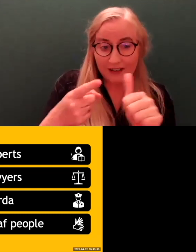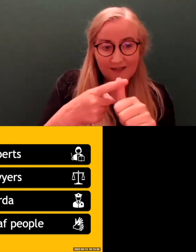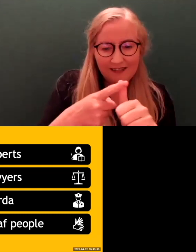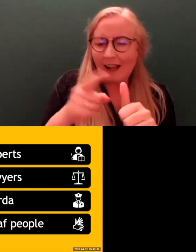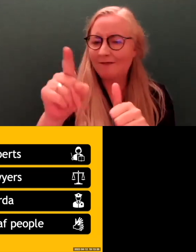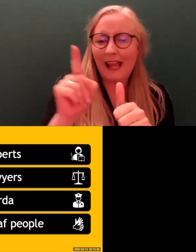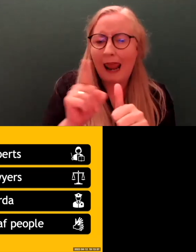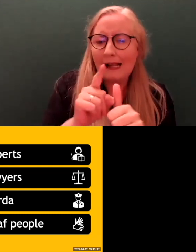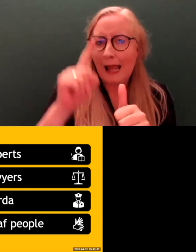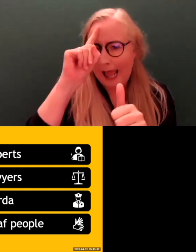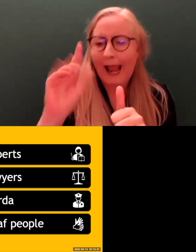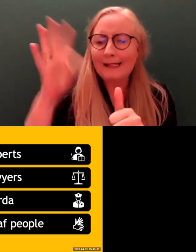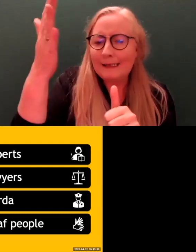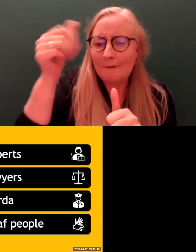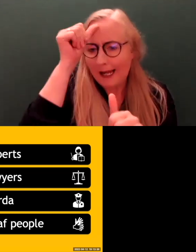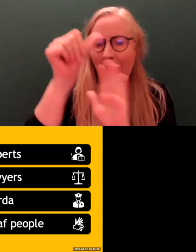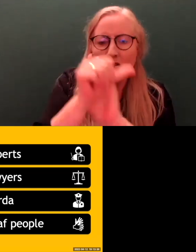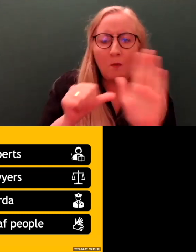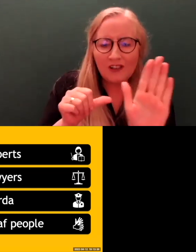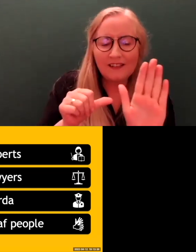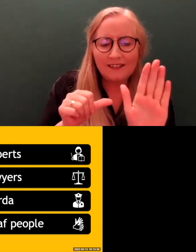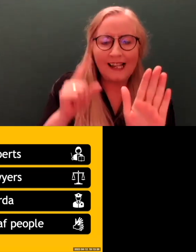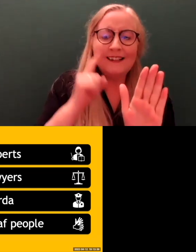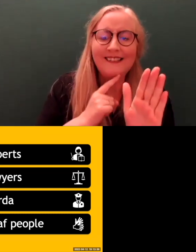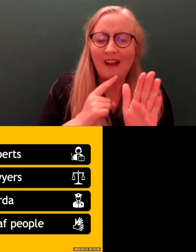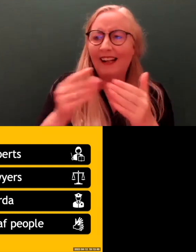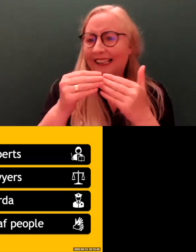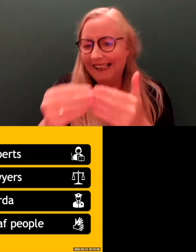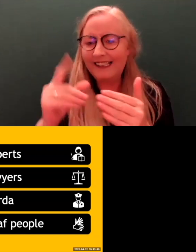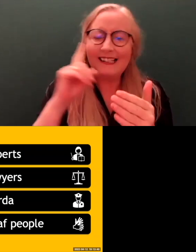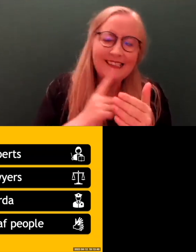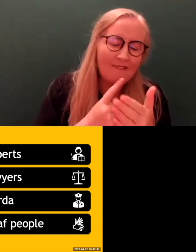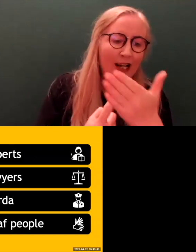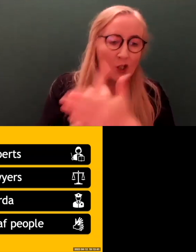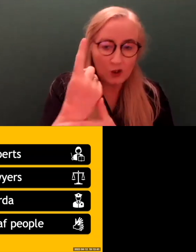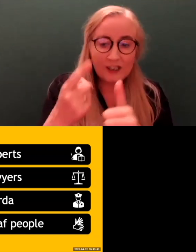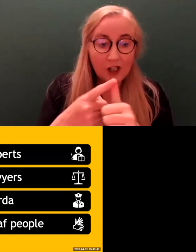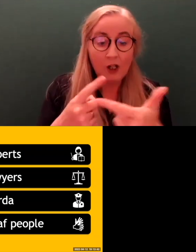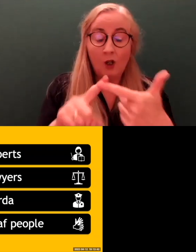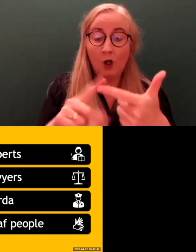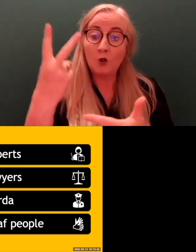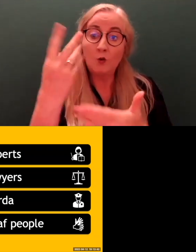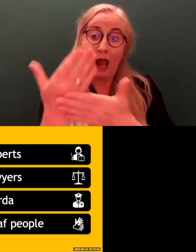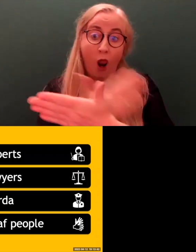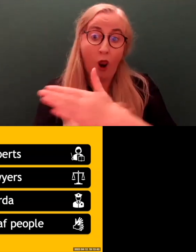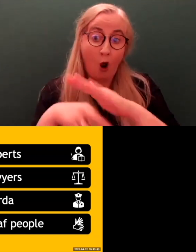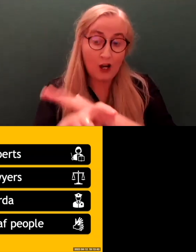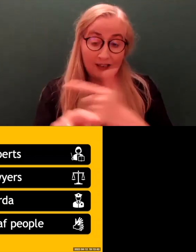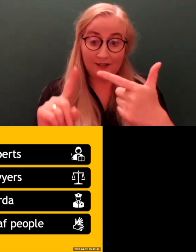academic experts in Deaf studies or Deaf issues. I had two lawyers who had worked with Deaf